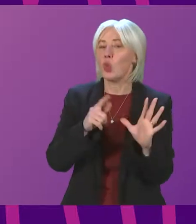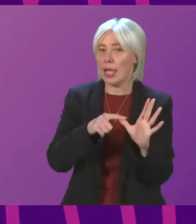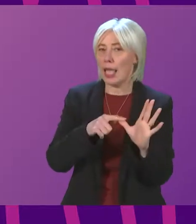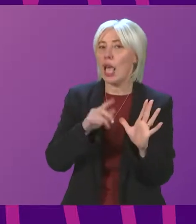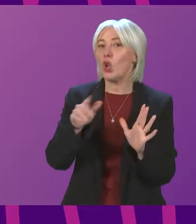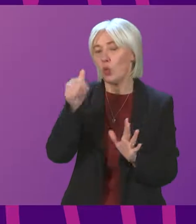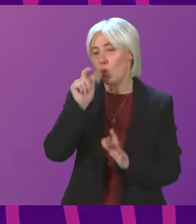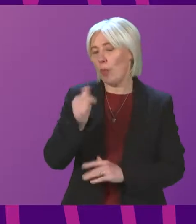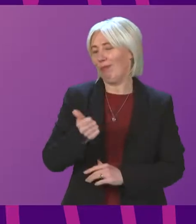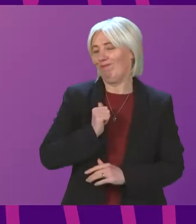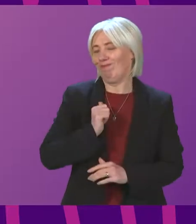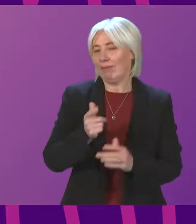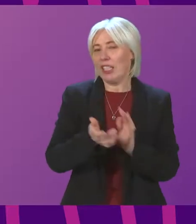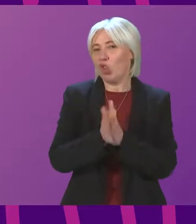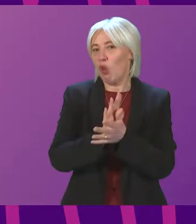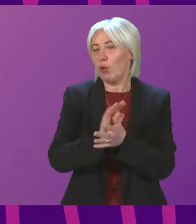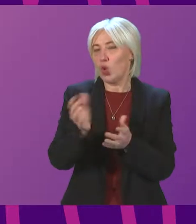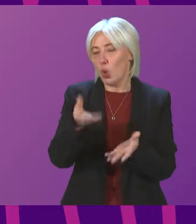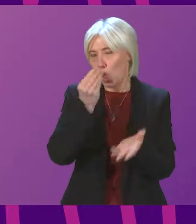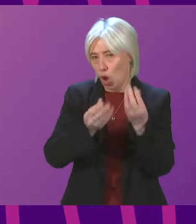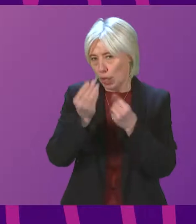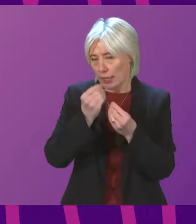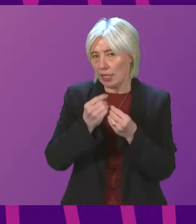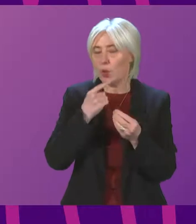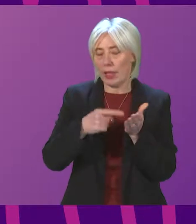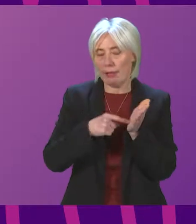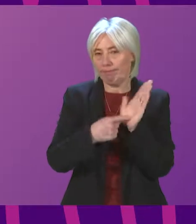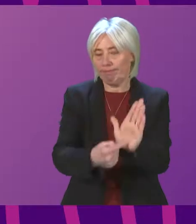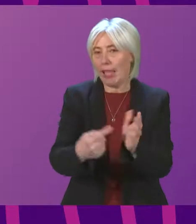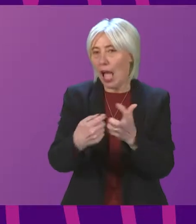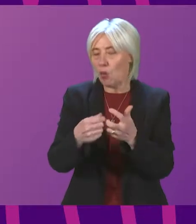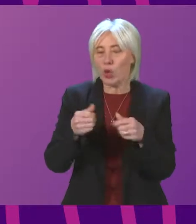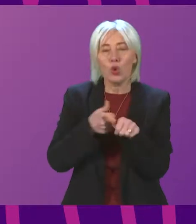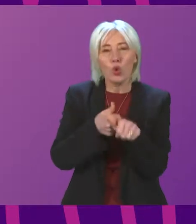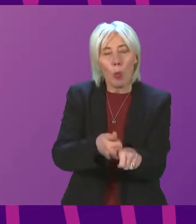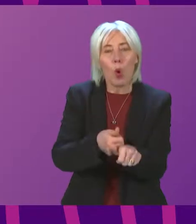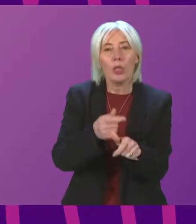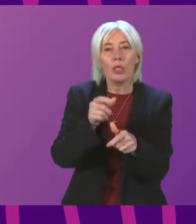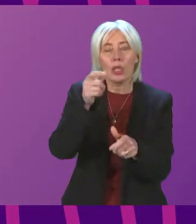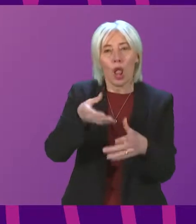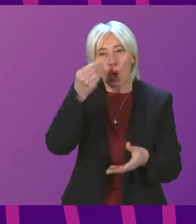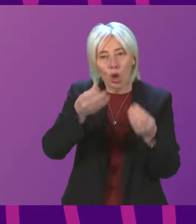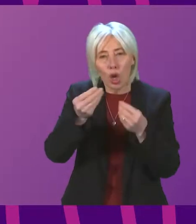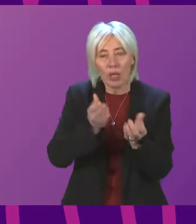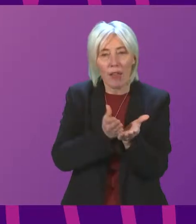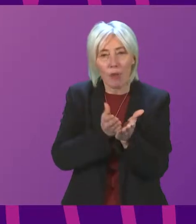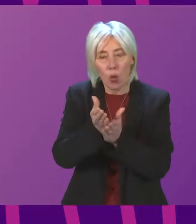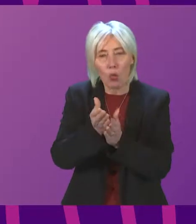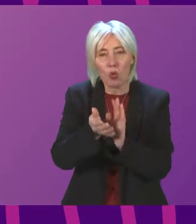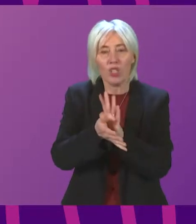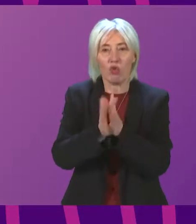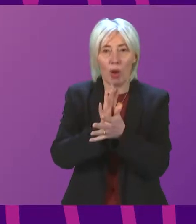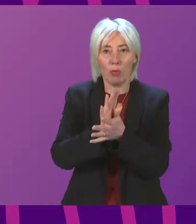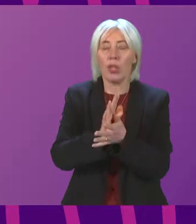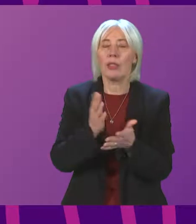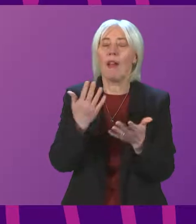expected disruption to learning. I set out the contingencies to support learners in the event of further disruption, as has been the position